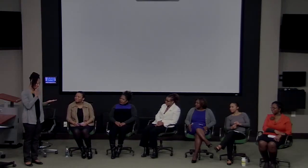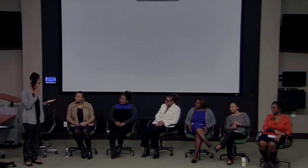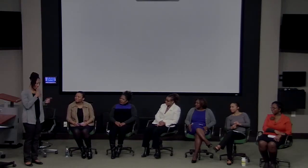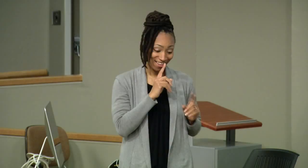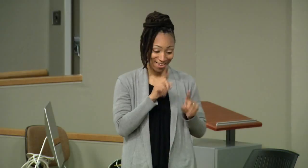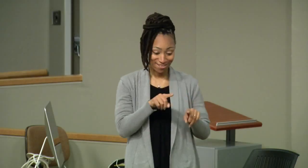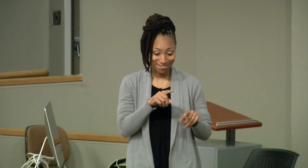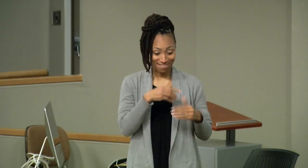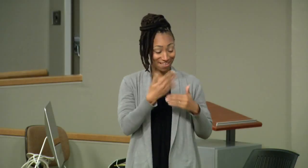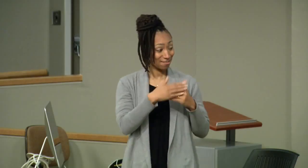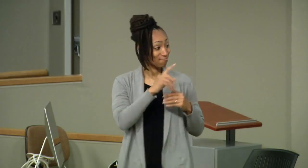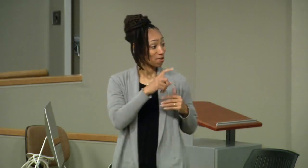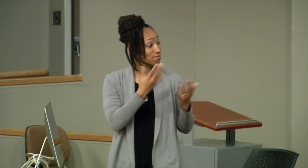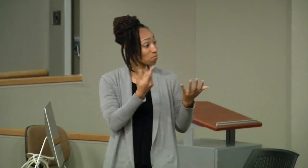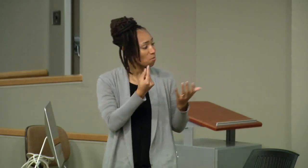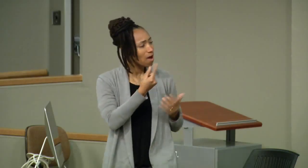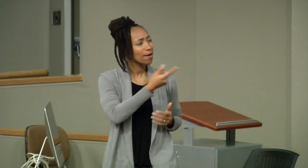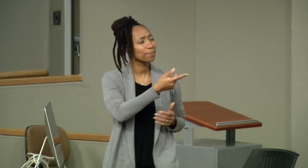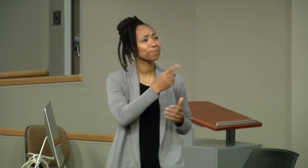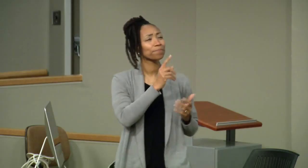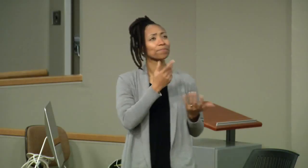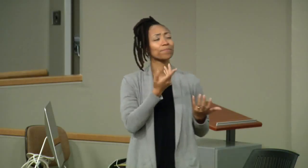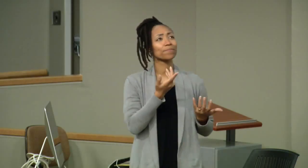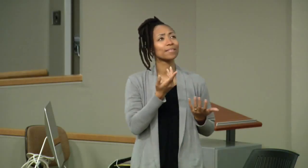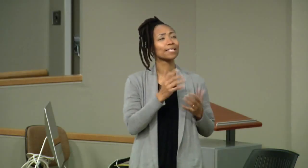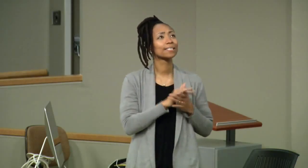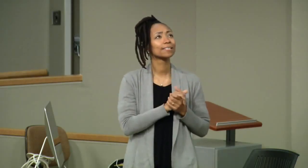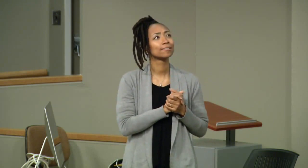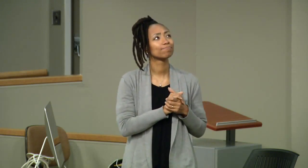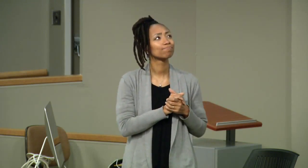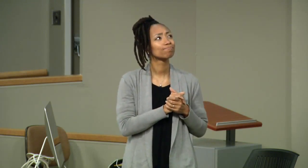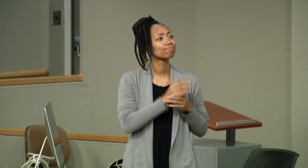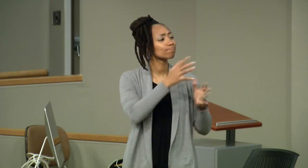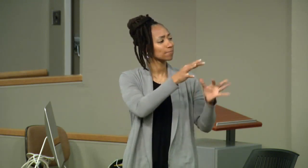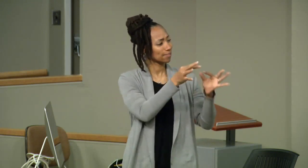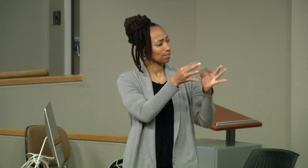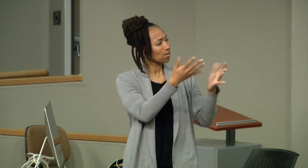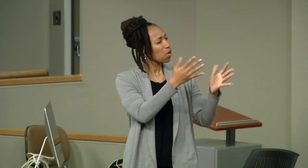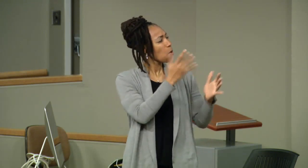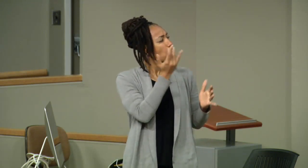Thank you. And let's move on to our next question. This mic isn't working.